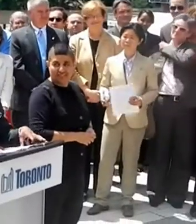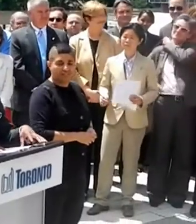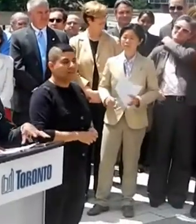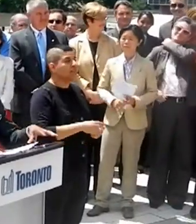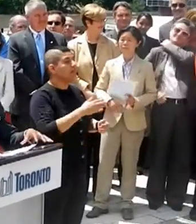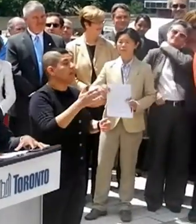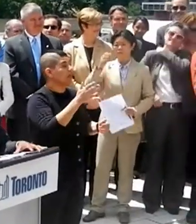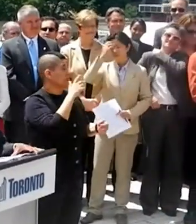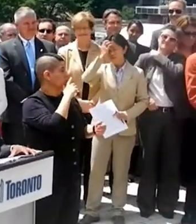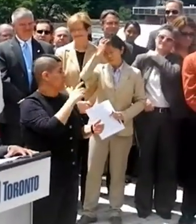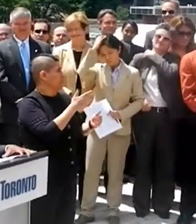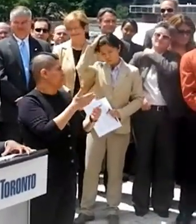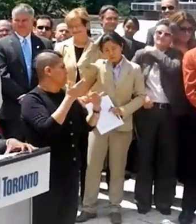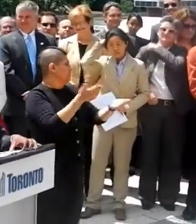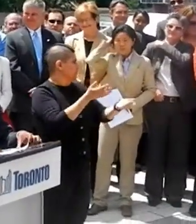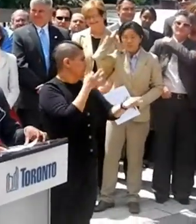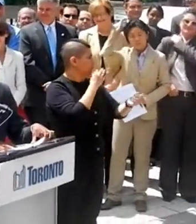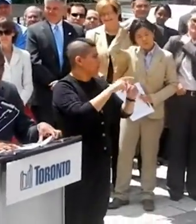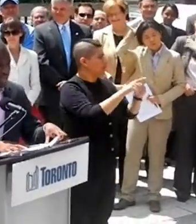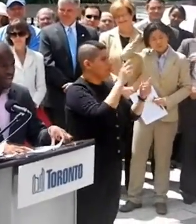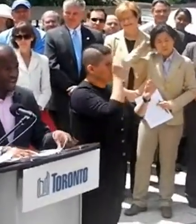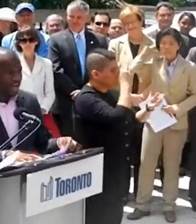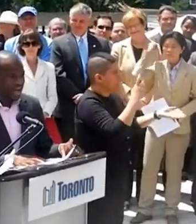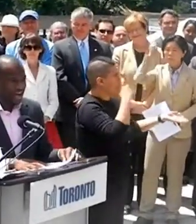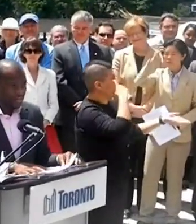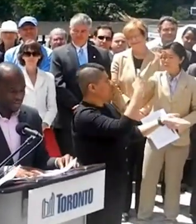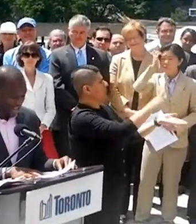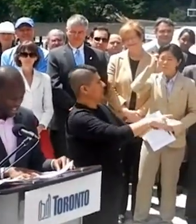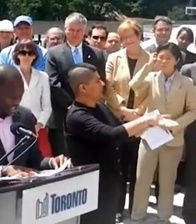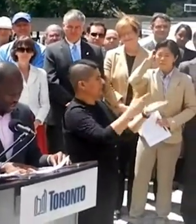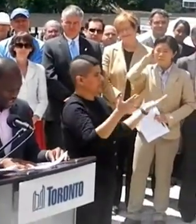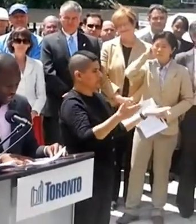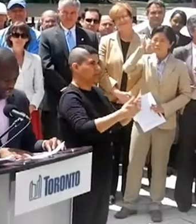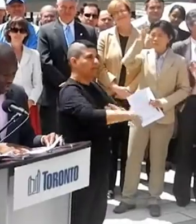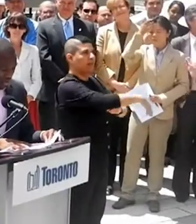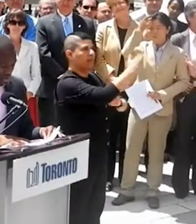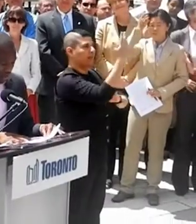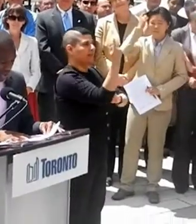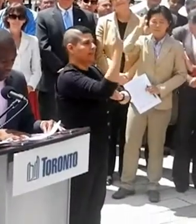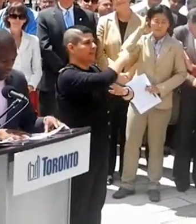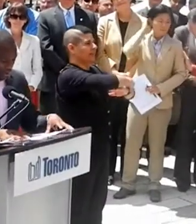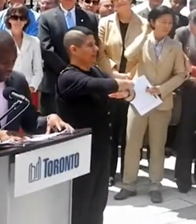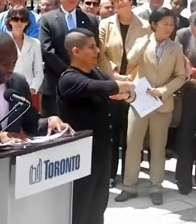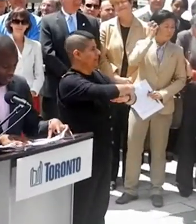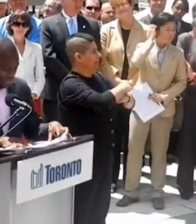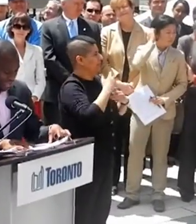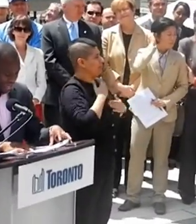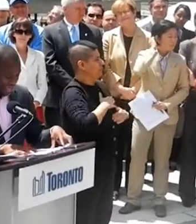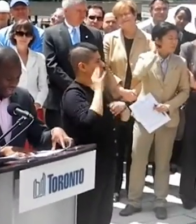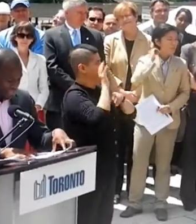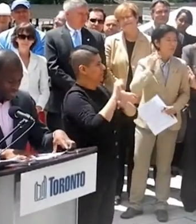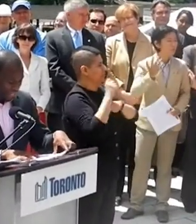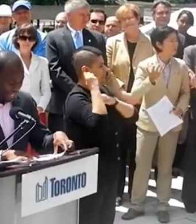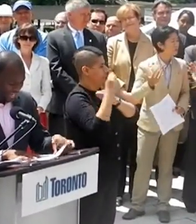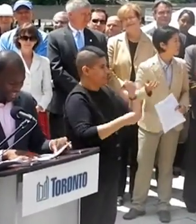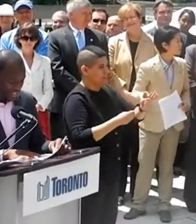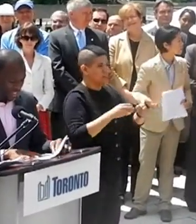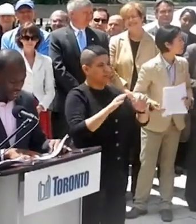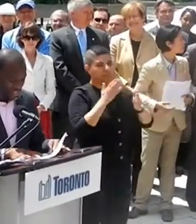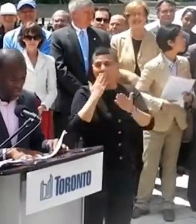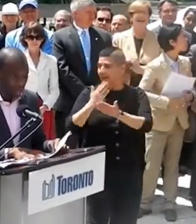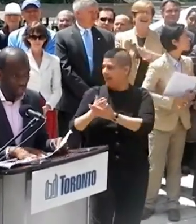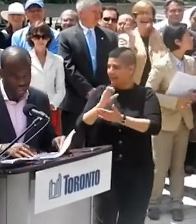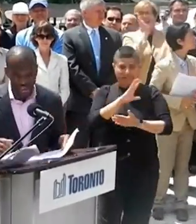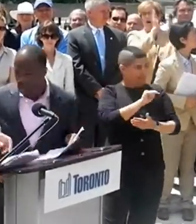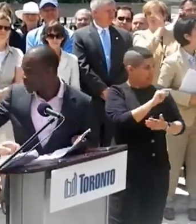Before we go on, I'd also like to acknowledge what is now becoming a Flag Day tradition. I want to welcome and thank the kids from the Clinton